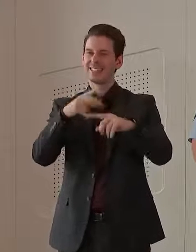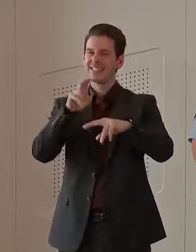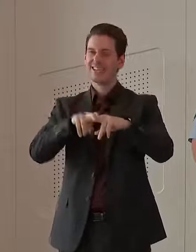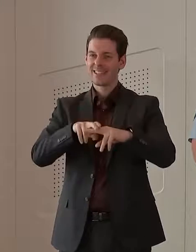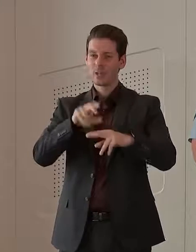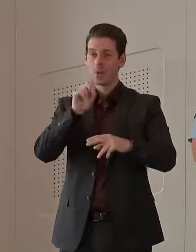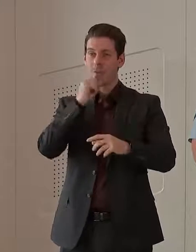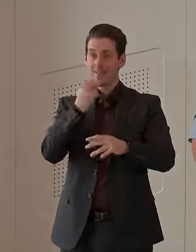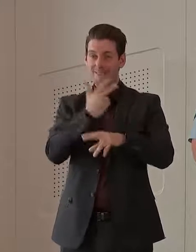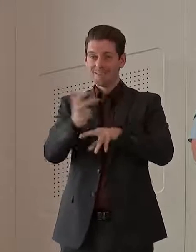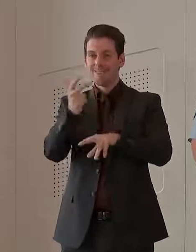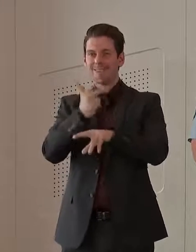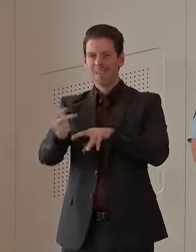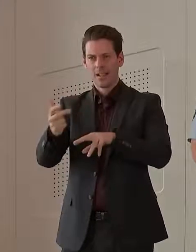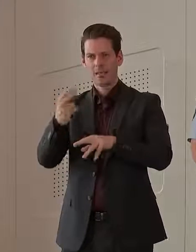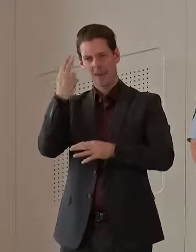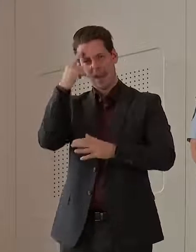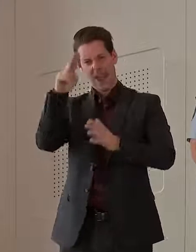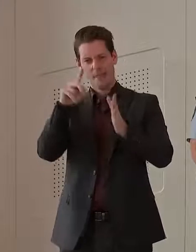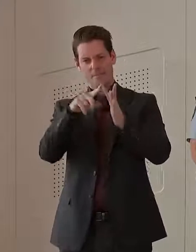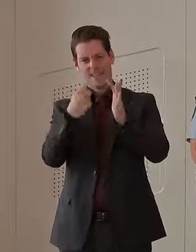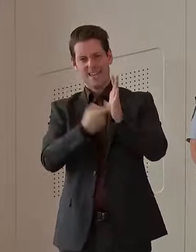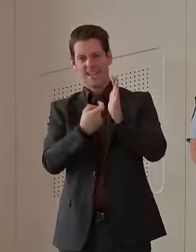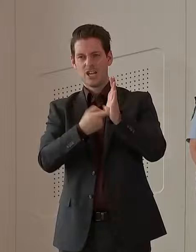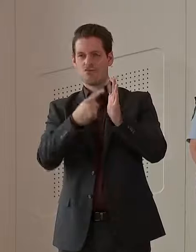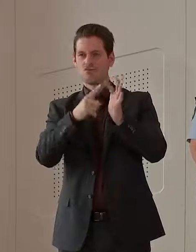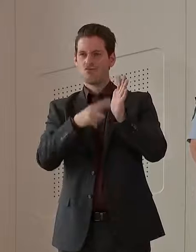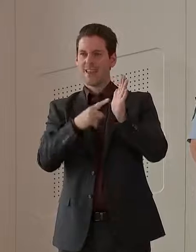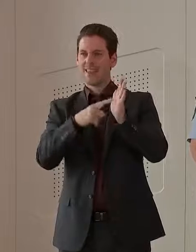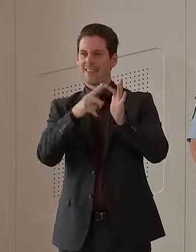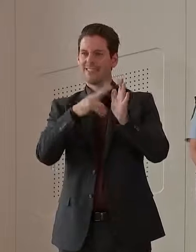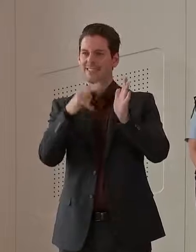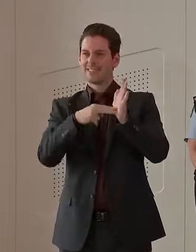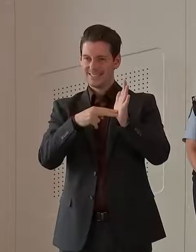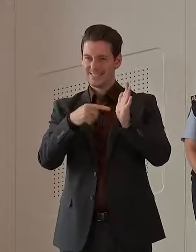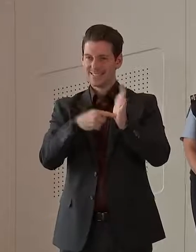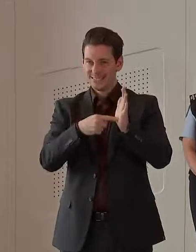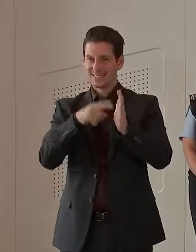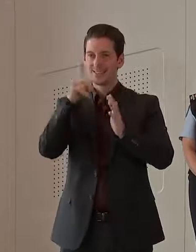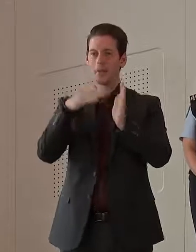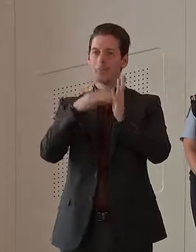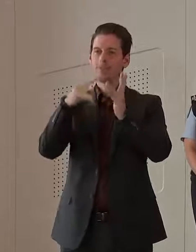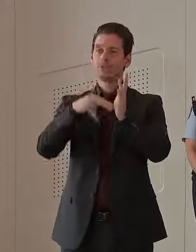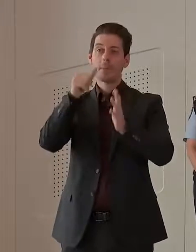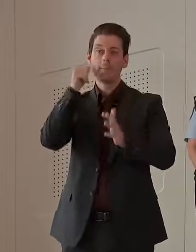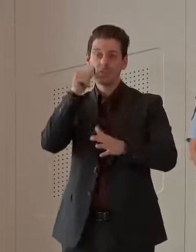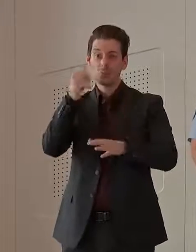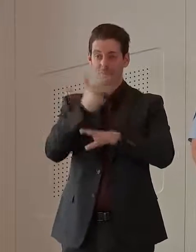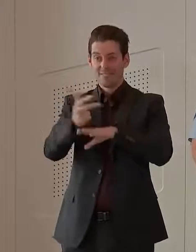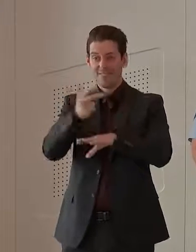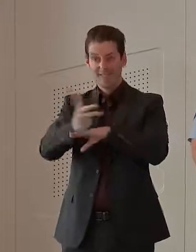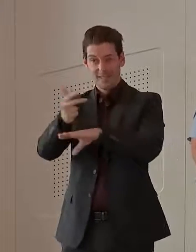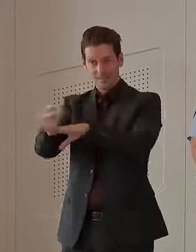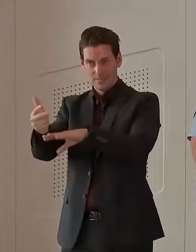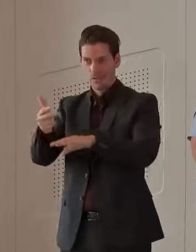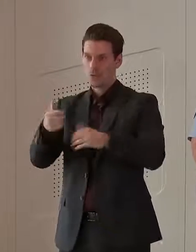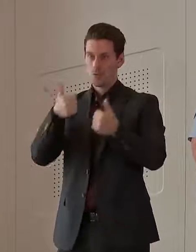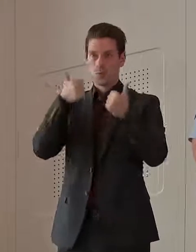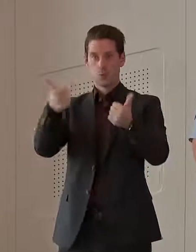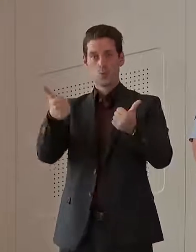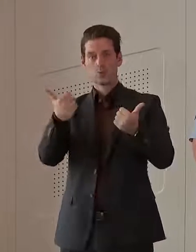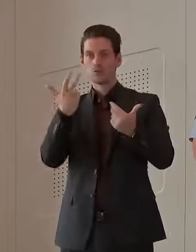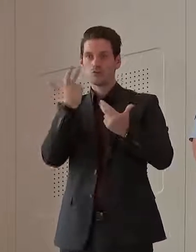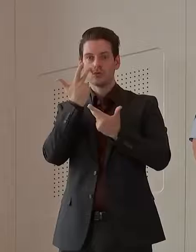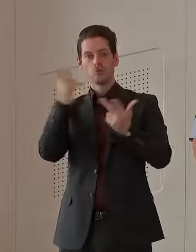called Irrelevant at Mission Beach later this year. So that's fantastic to see our screen opening